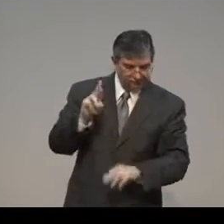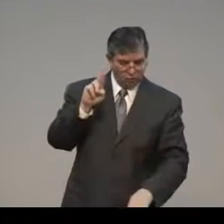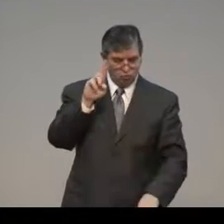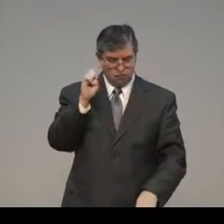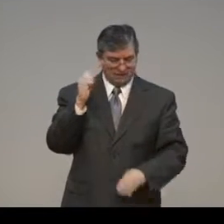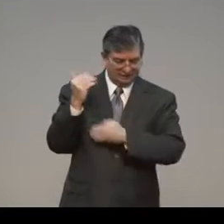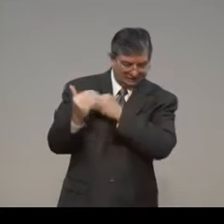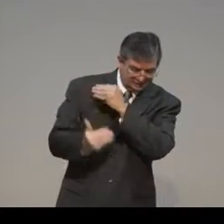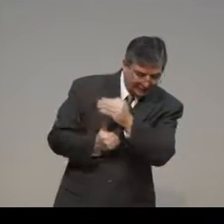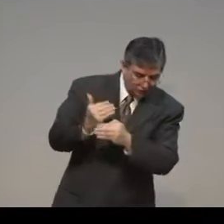Repentance.